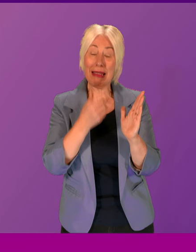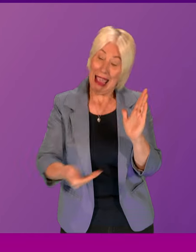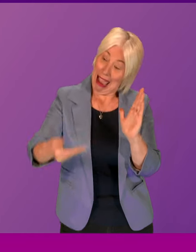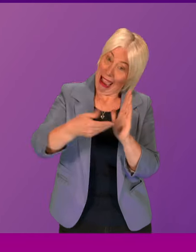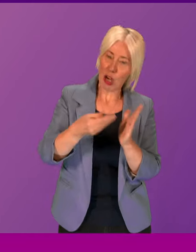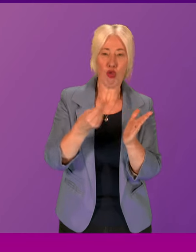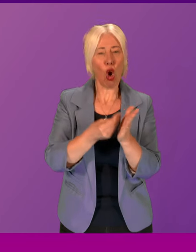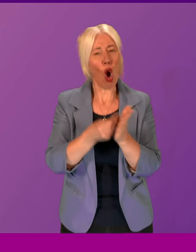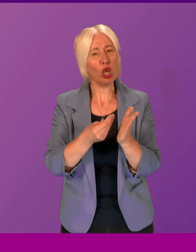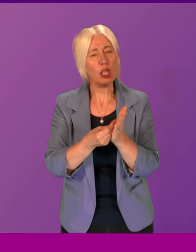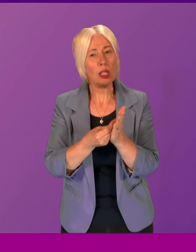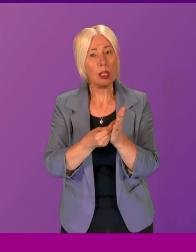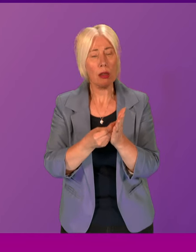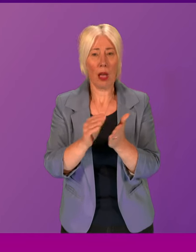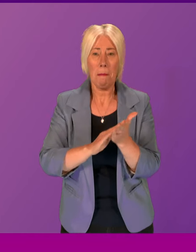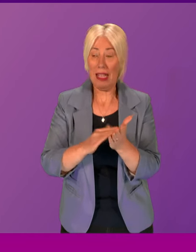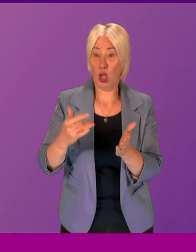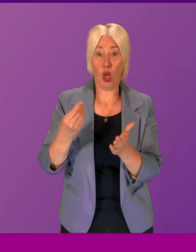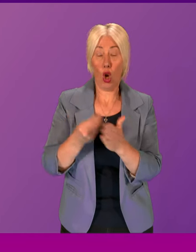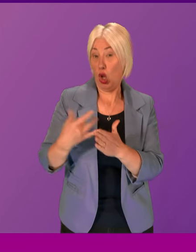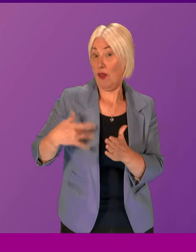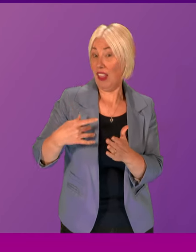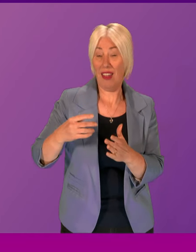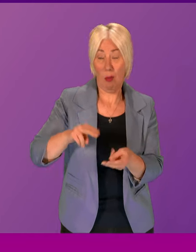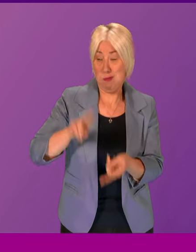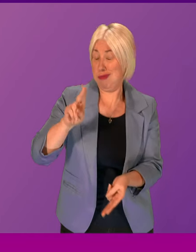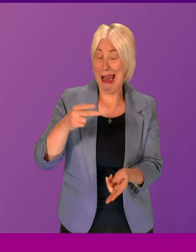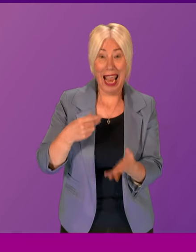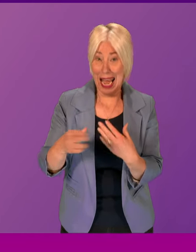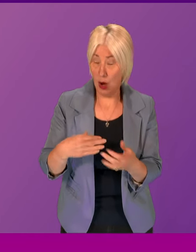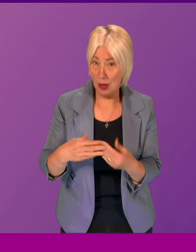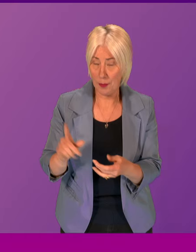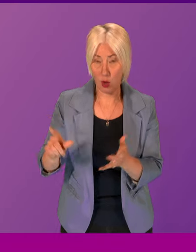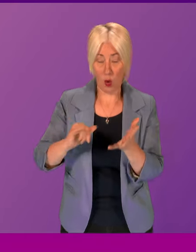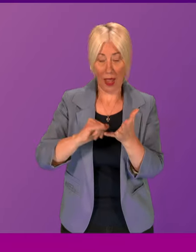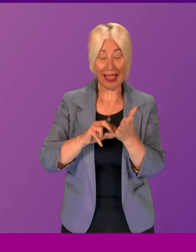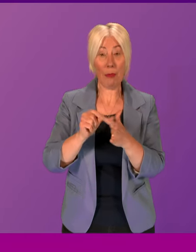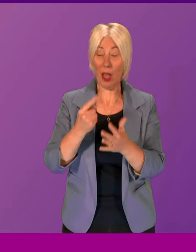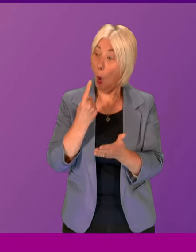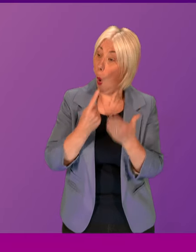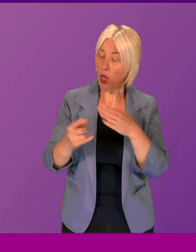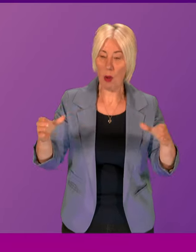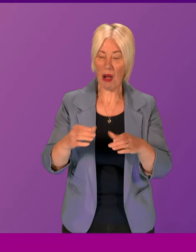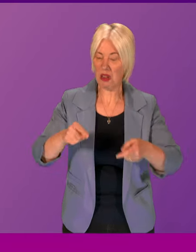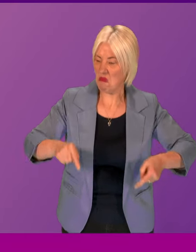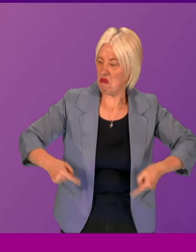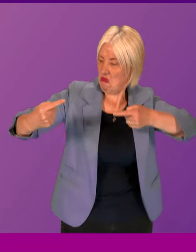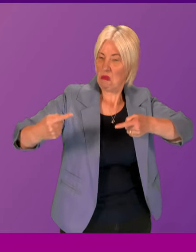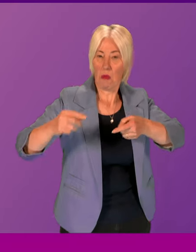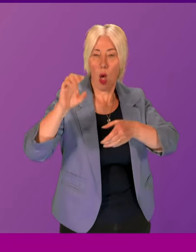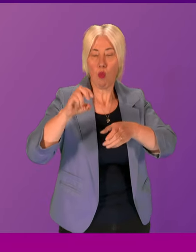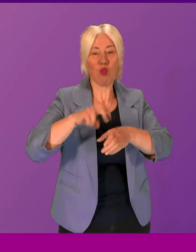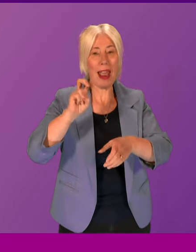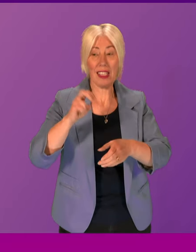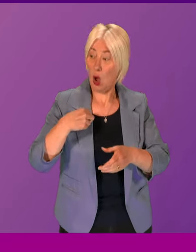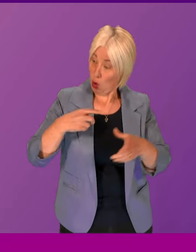when the cost of living is already so high. So the SNP is the only party that's standing up against Brexit, the only party